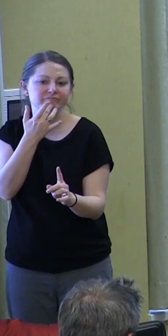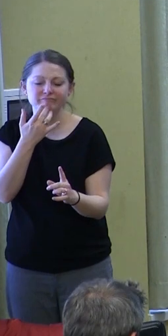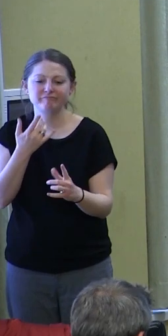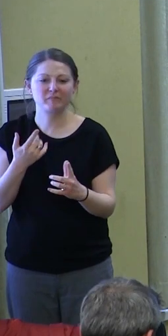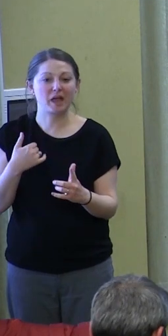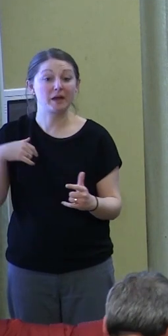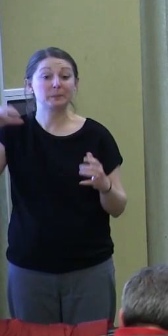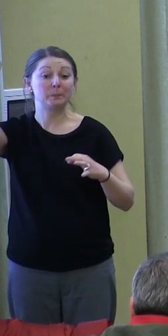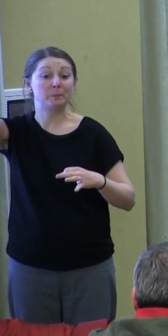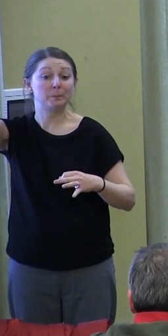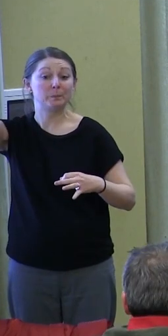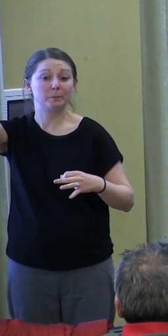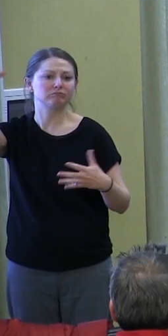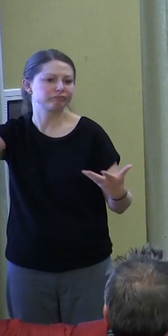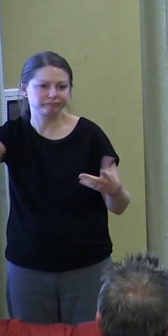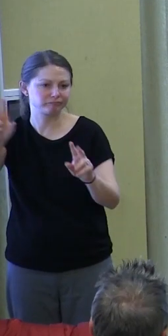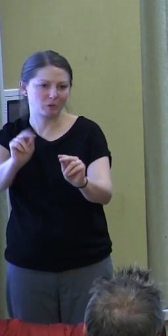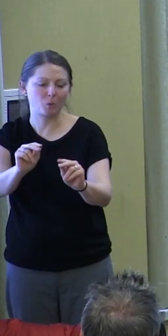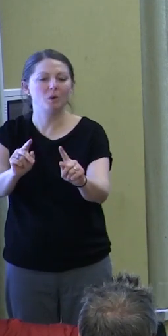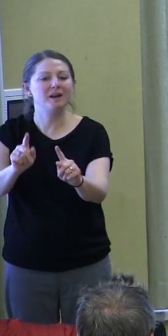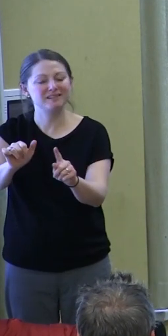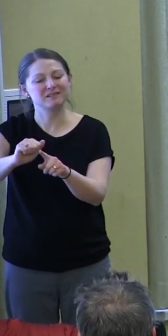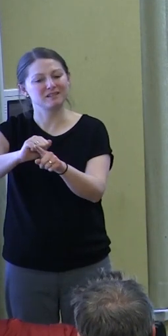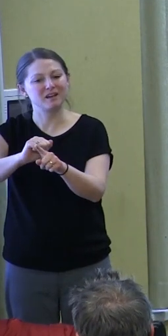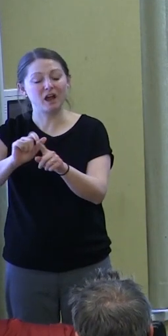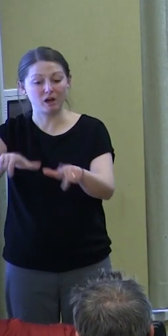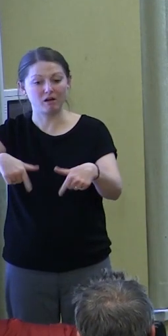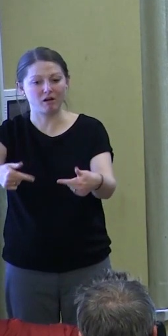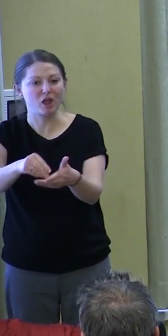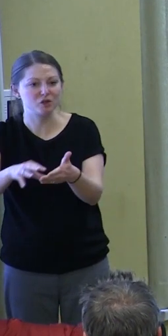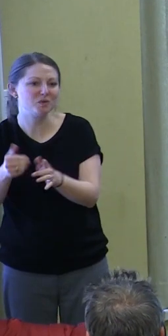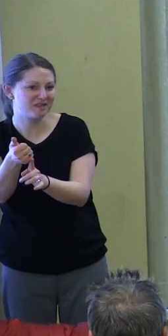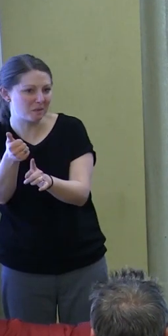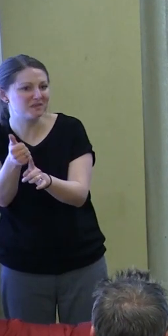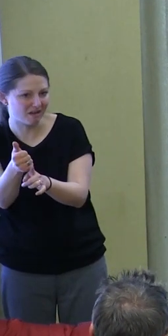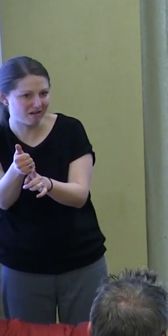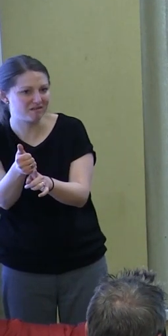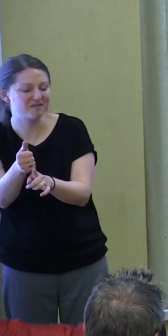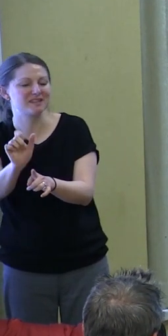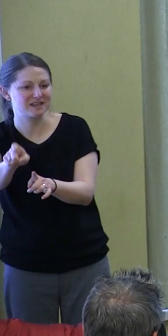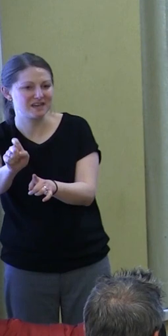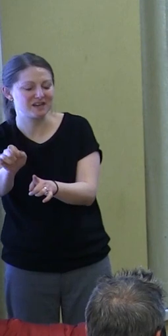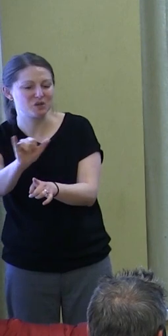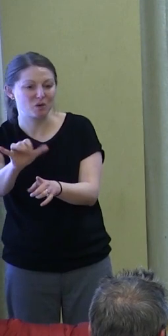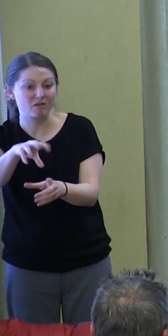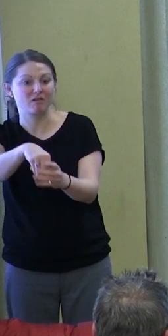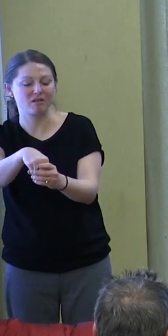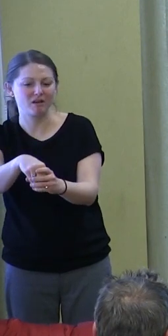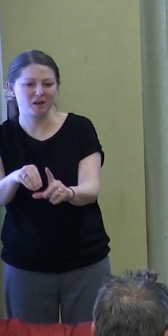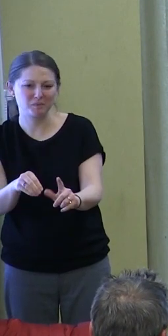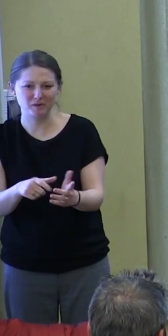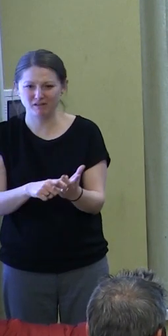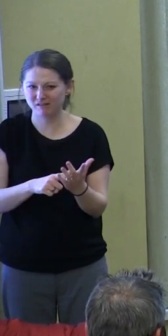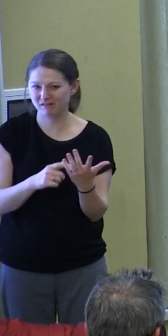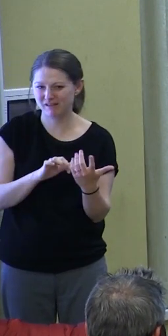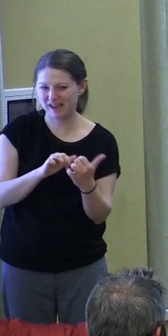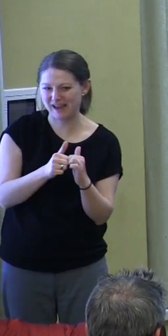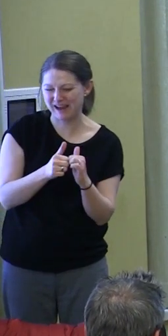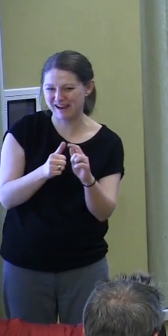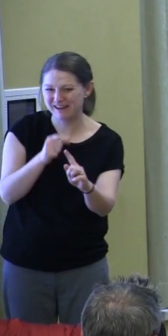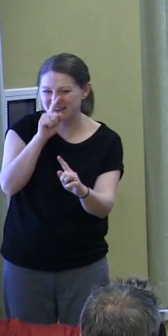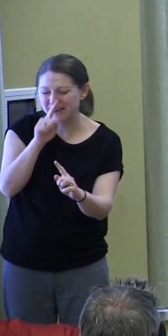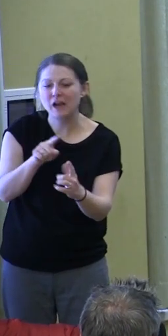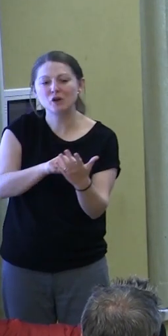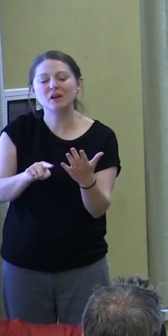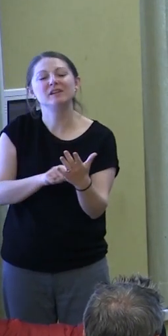the stage, but rather it should be practiced by the students themselves. But to do so, you can't do critique